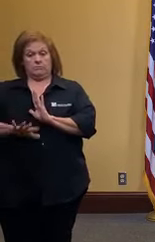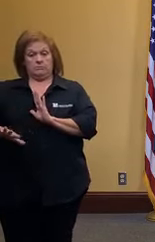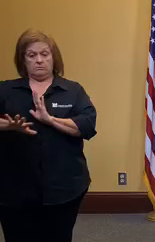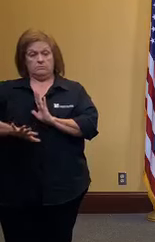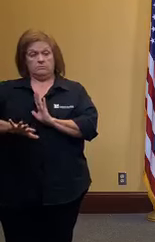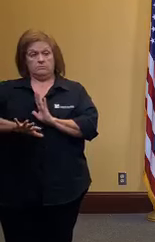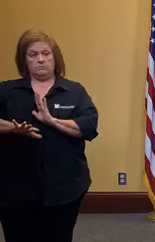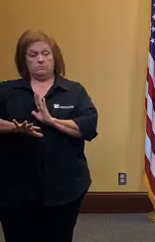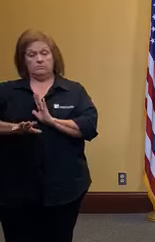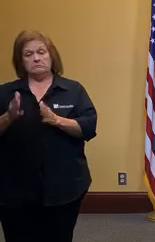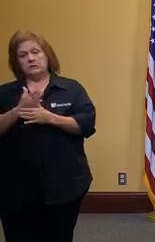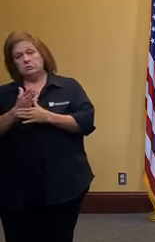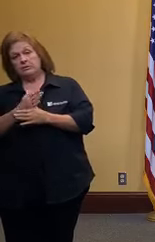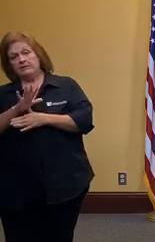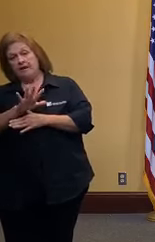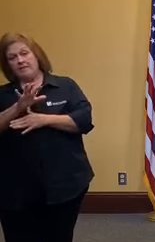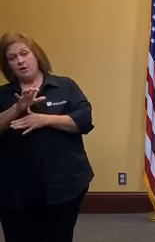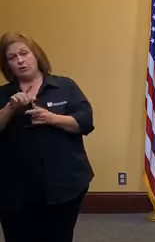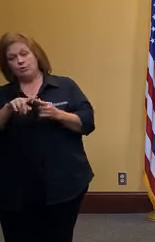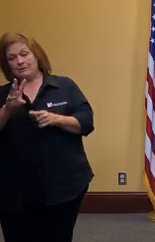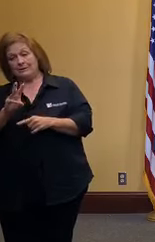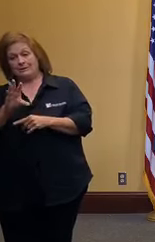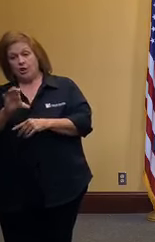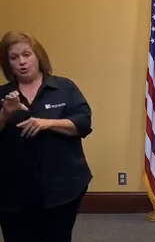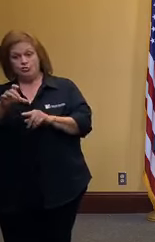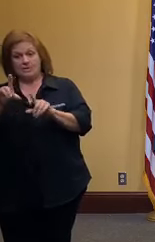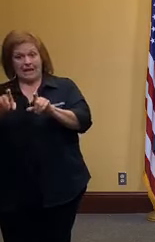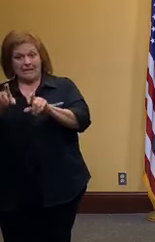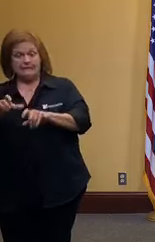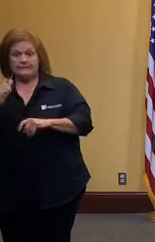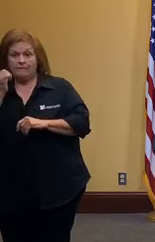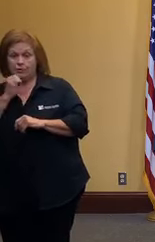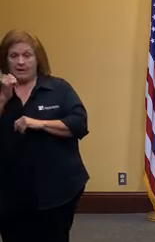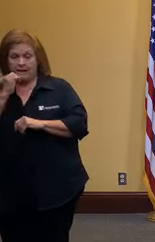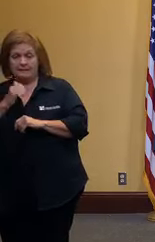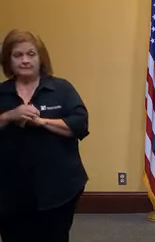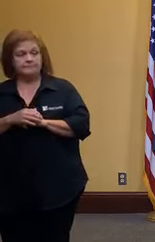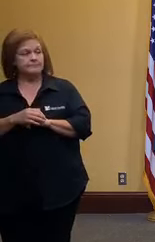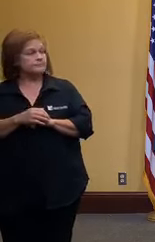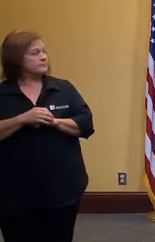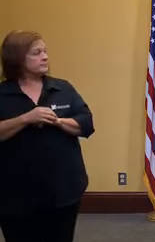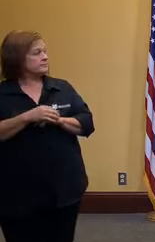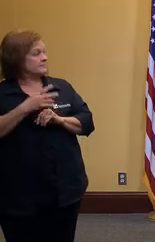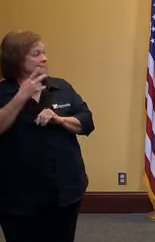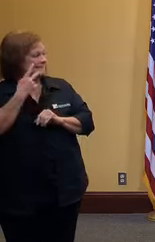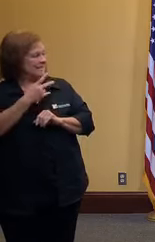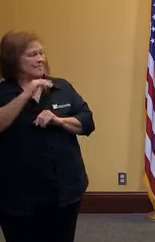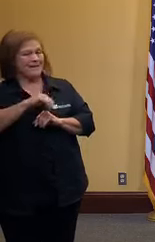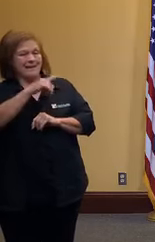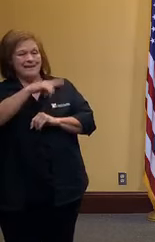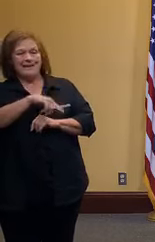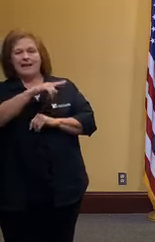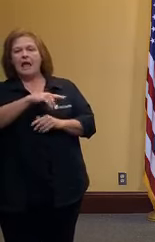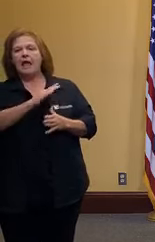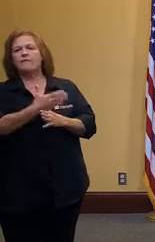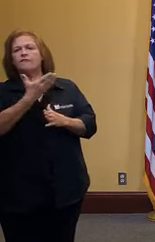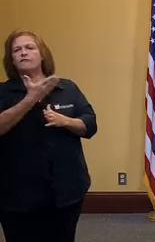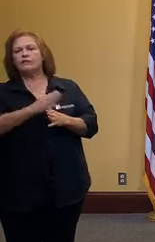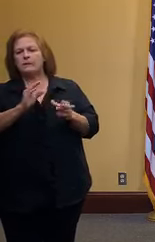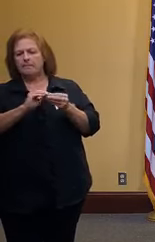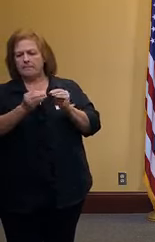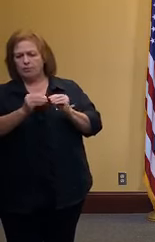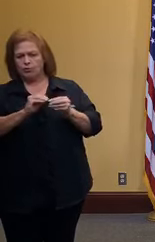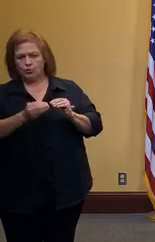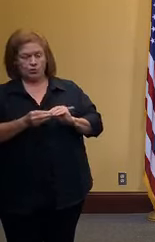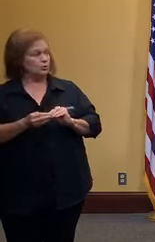parish that's somewhere between 500 to 600 tests every day as you can see again these are averaged out we have